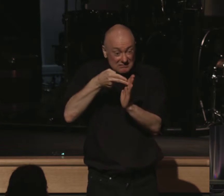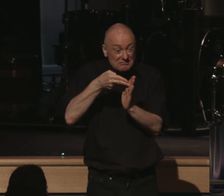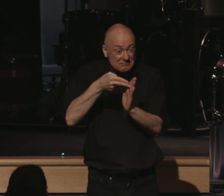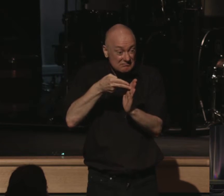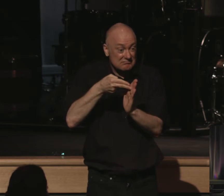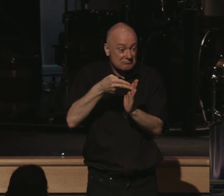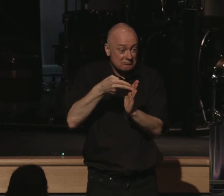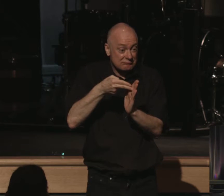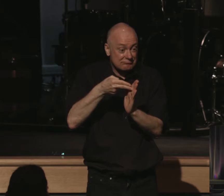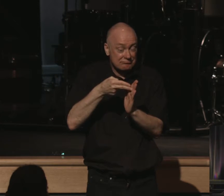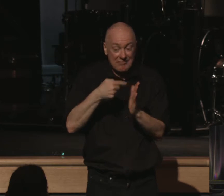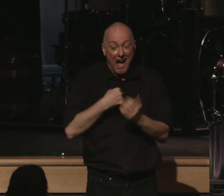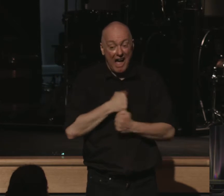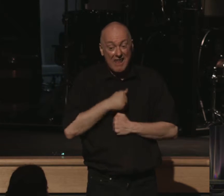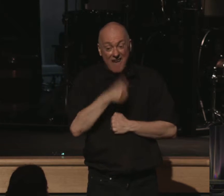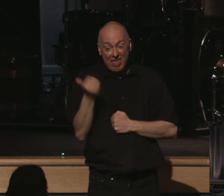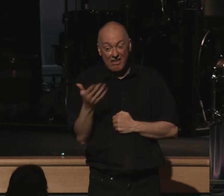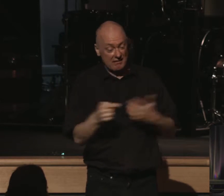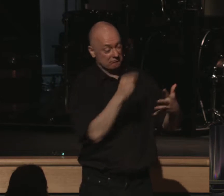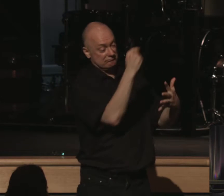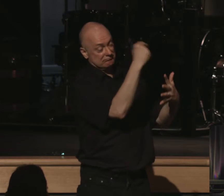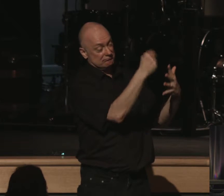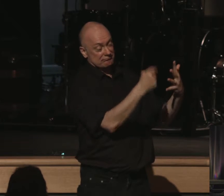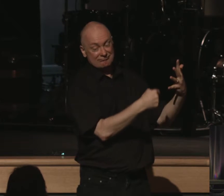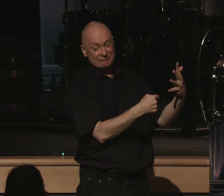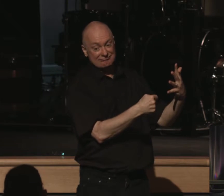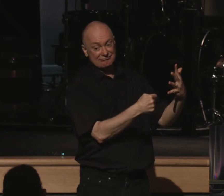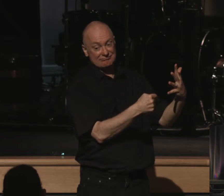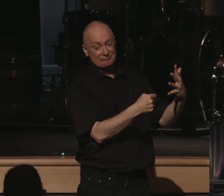I love other things a lot.